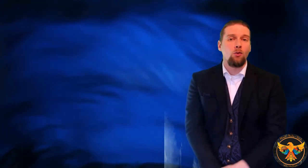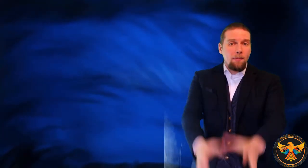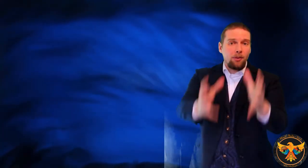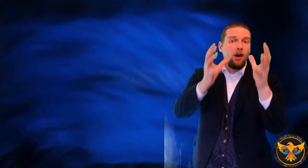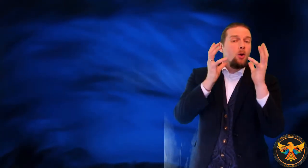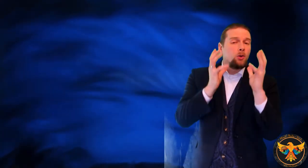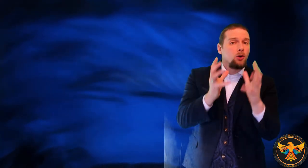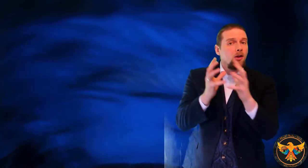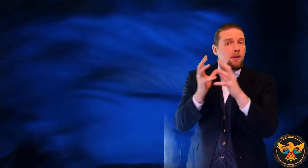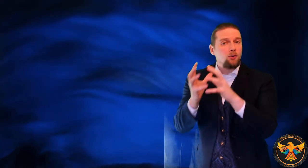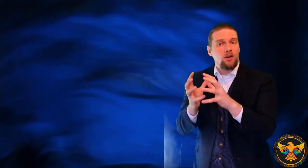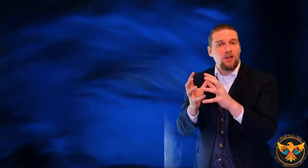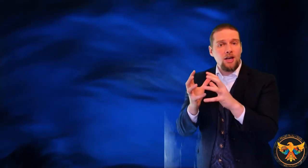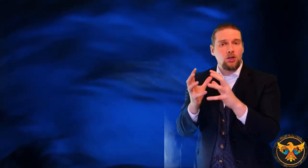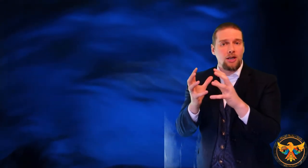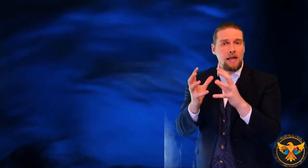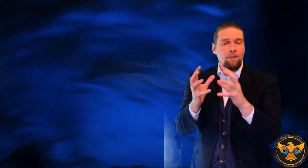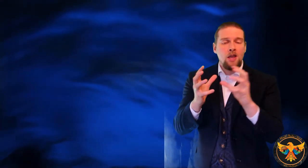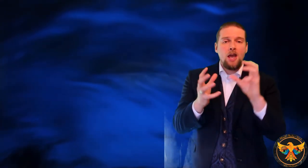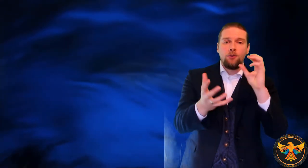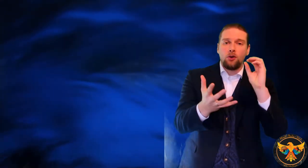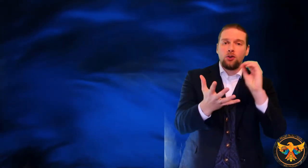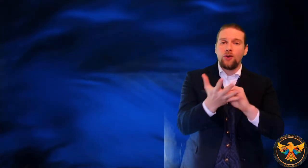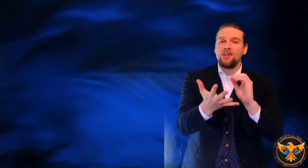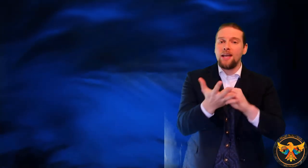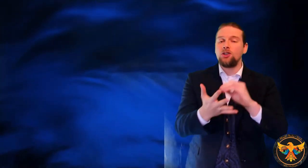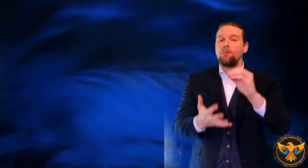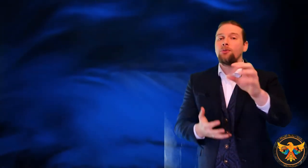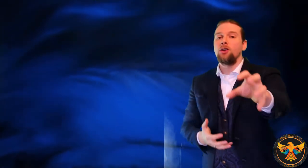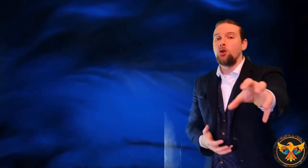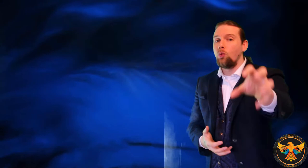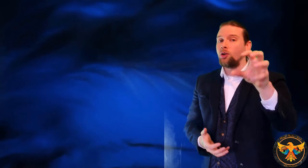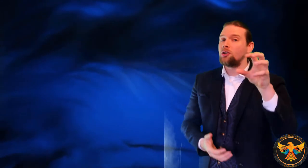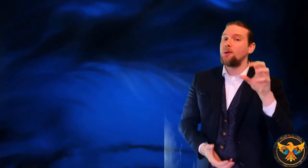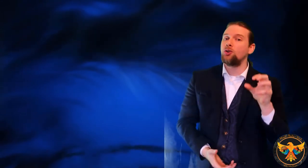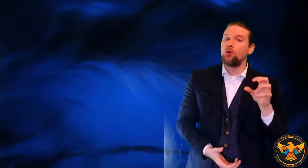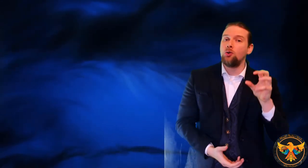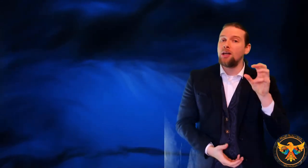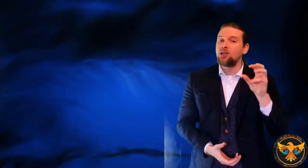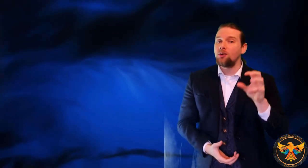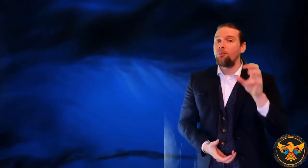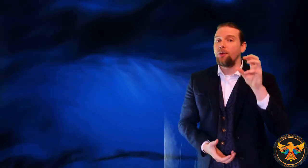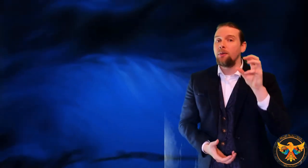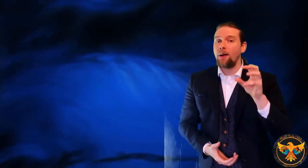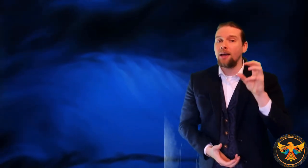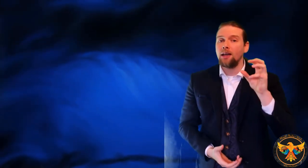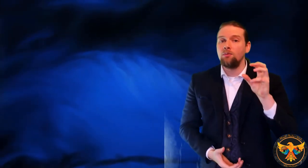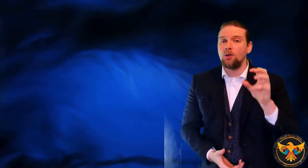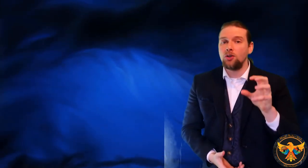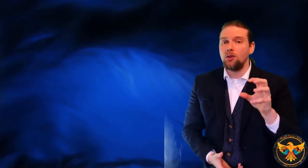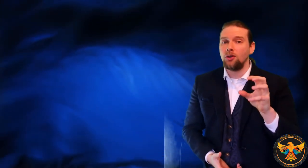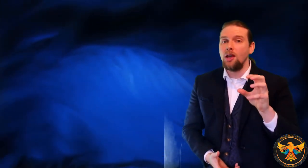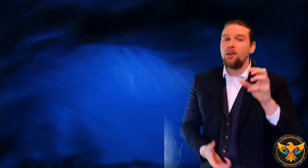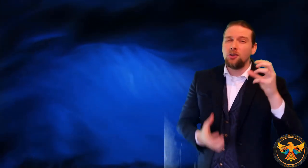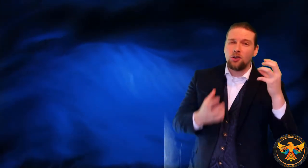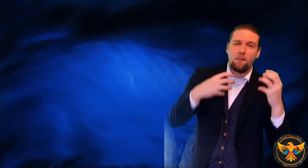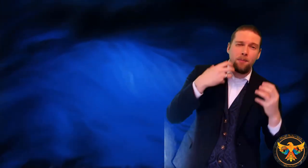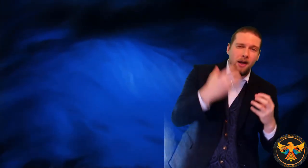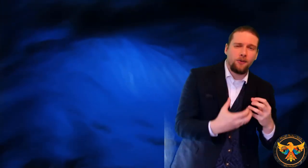Remember, we're talking about transaction here. If you're going to transact something, you want to make sure you get something back in return that's going to benefit